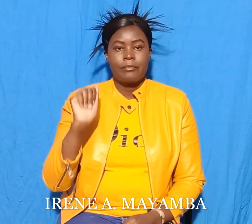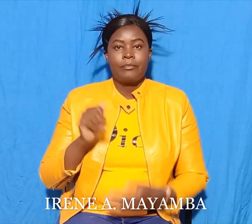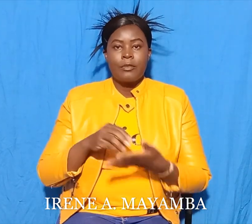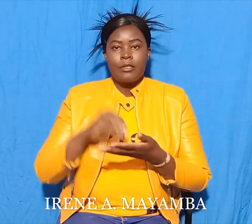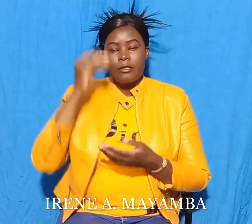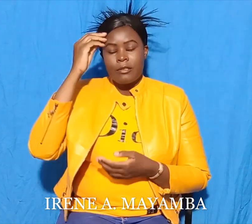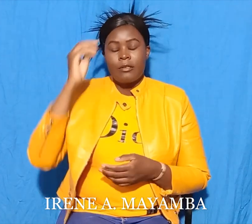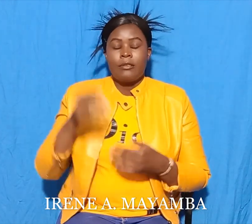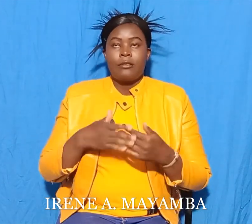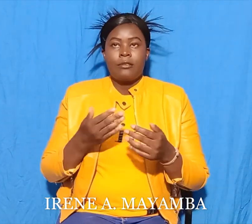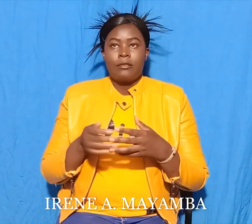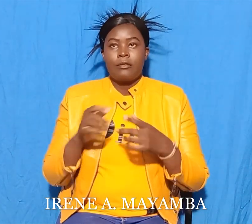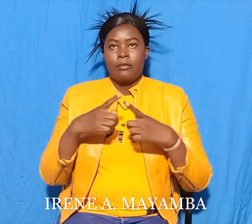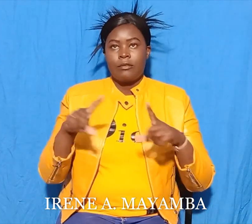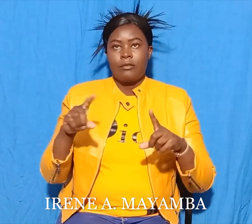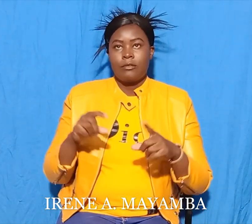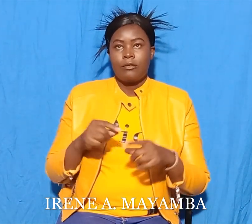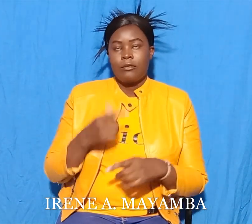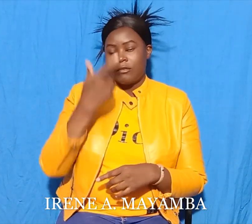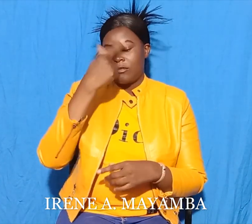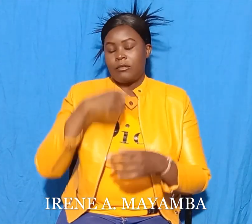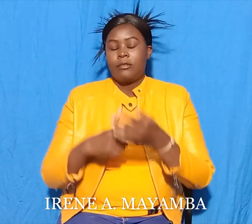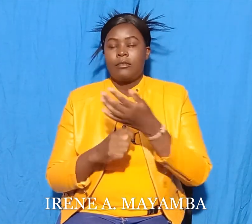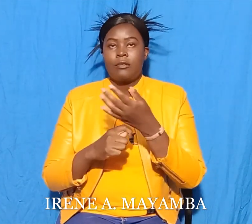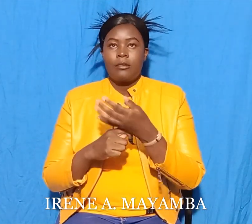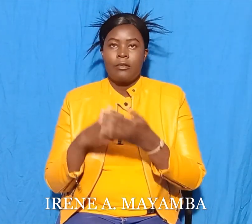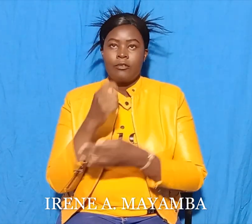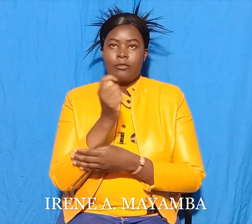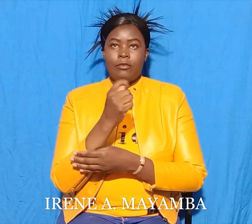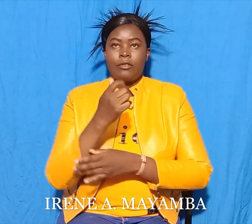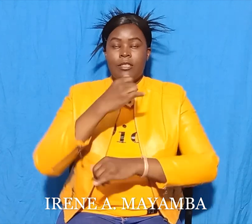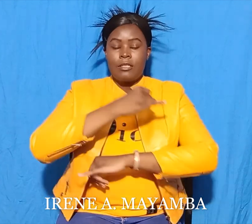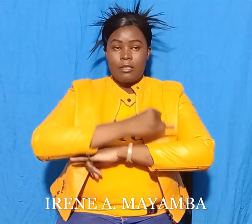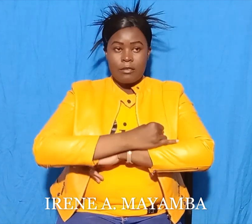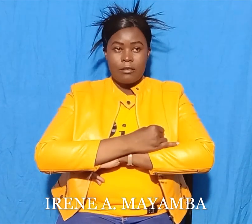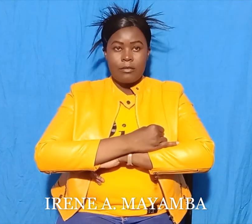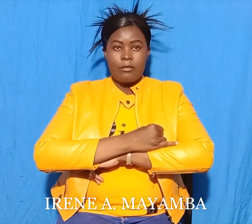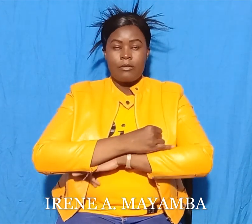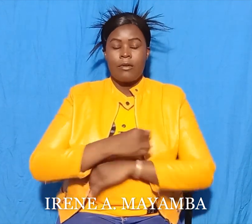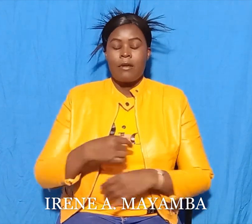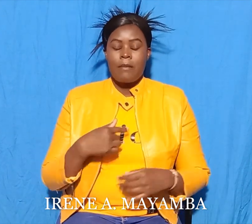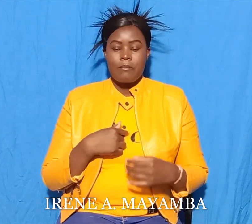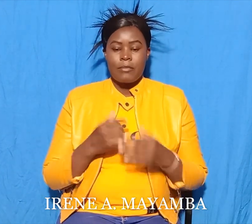Institute. I have a story, topic, clever monkey.